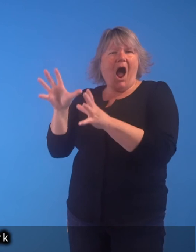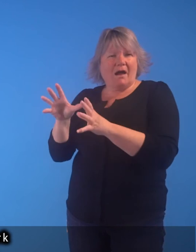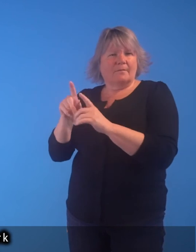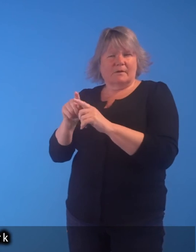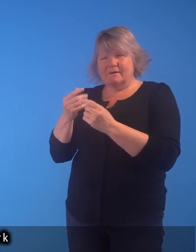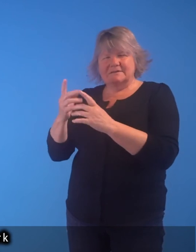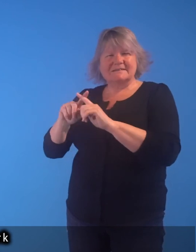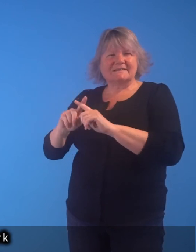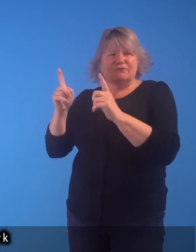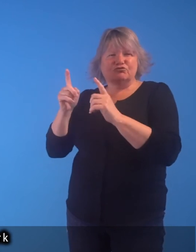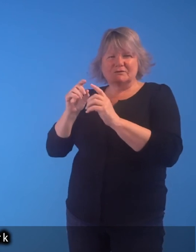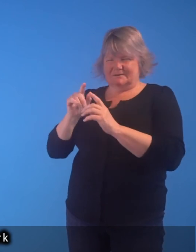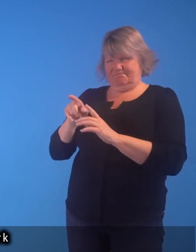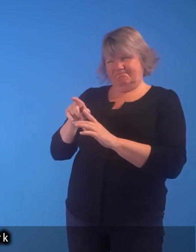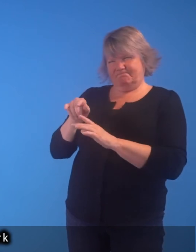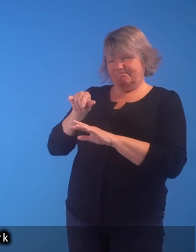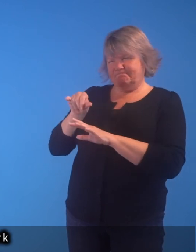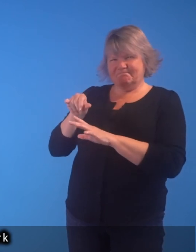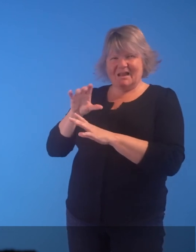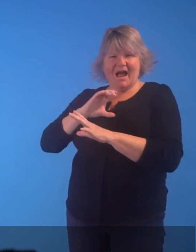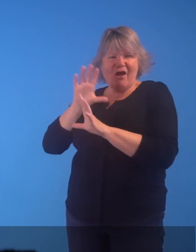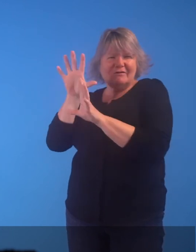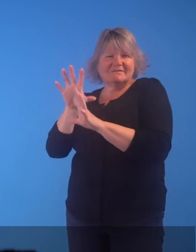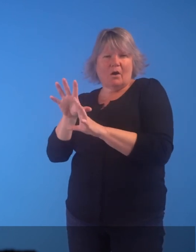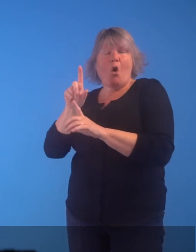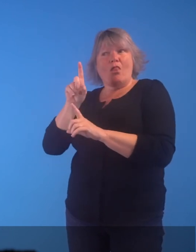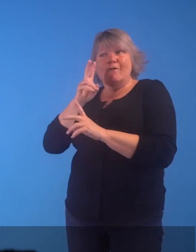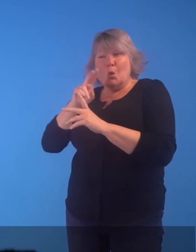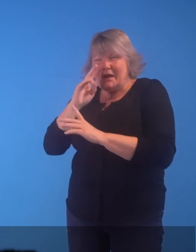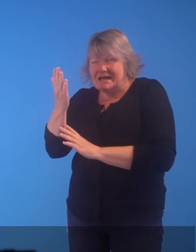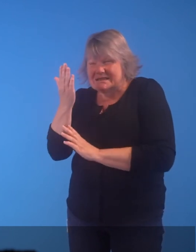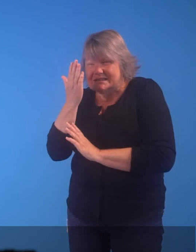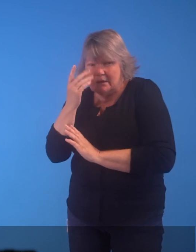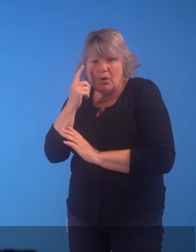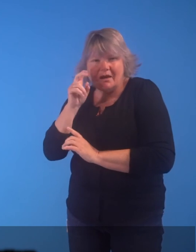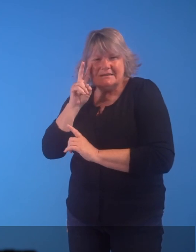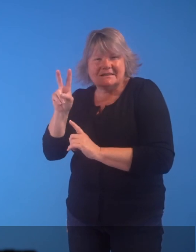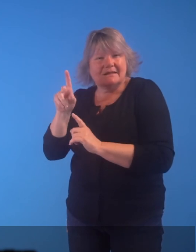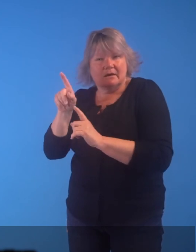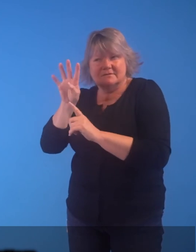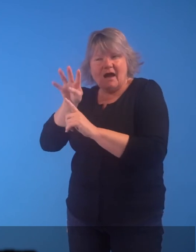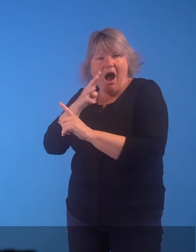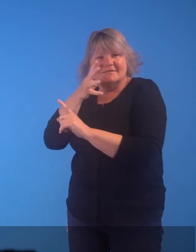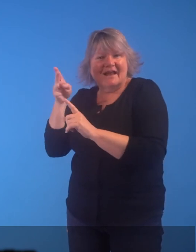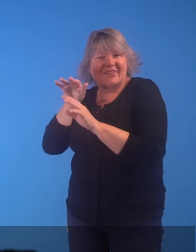a new, more sinister character, although if we look closely we can still make out the tartan pattern.